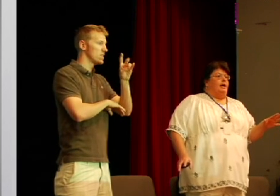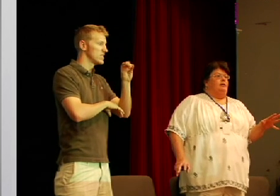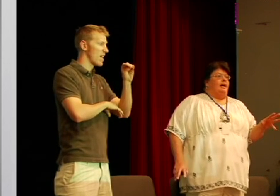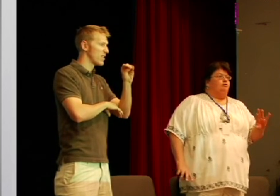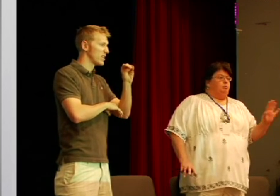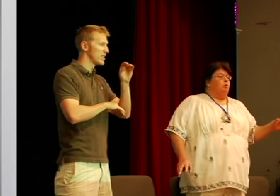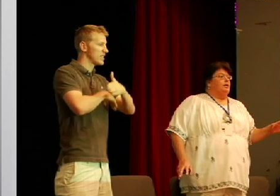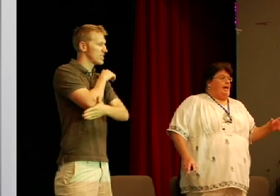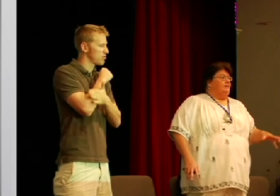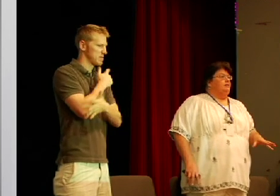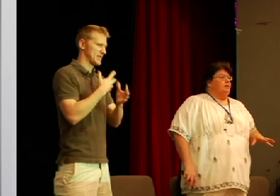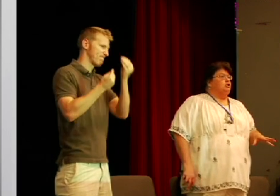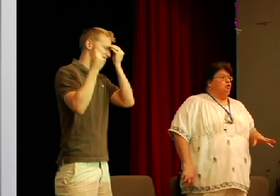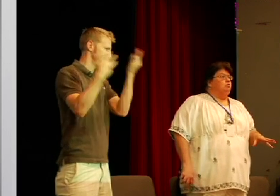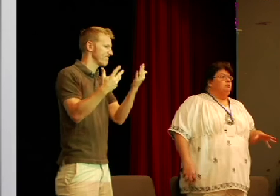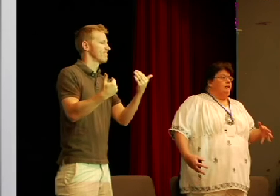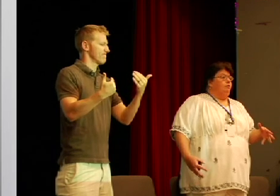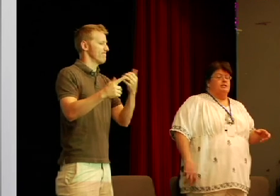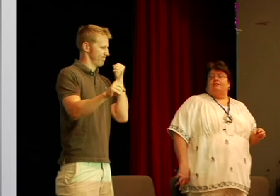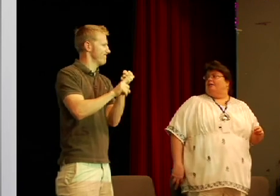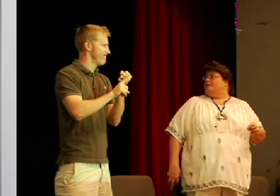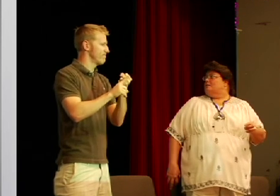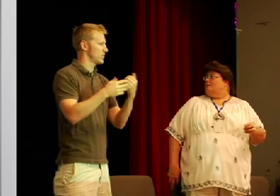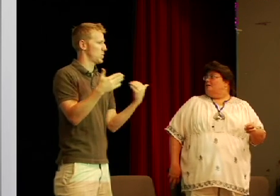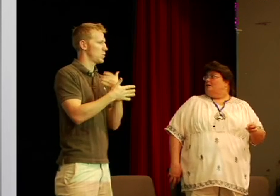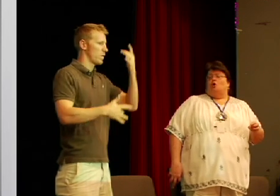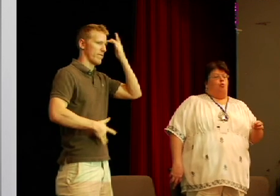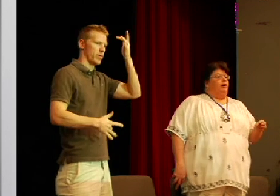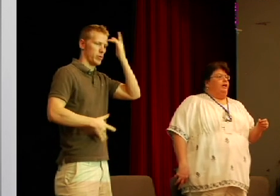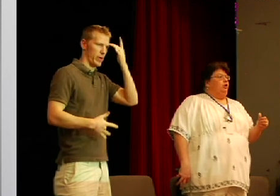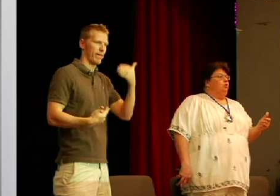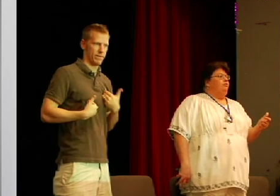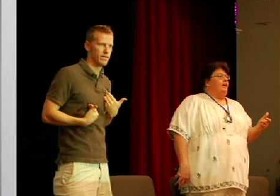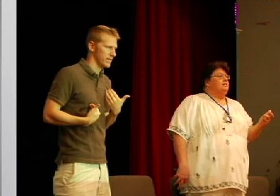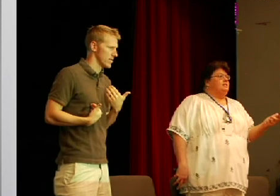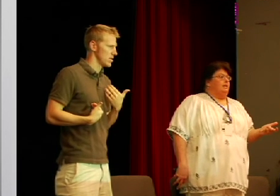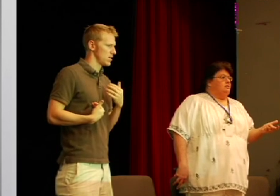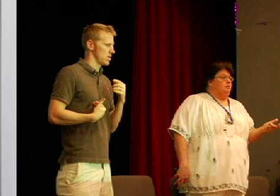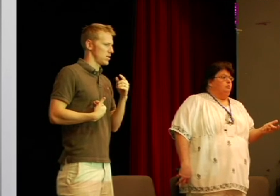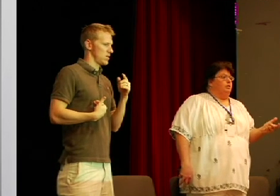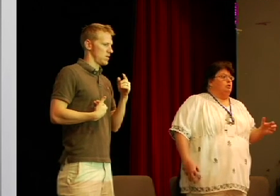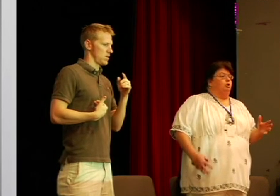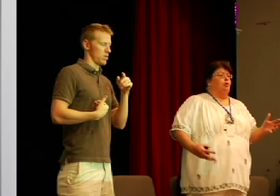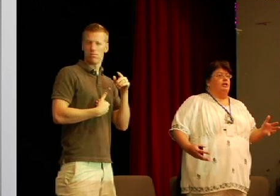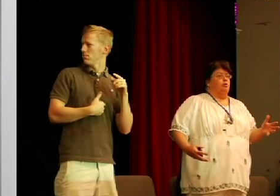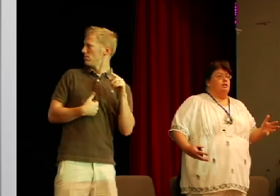have reported having this new influenza virus we're at who phase 6 which the World Organization